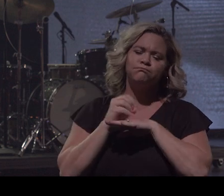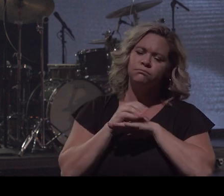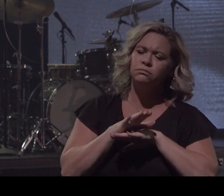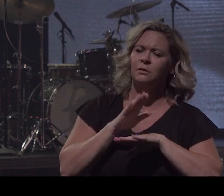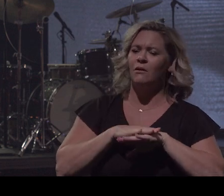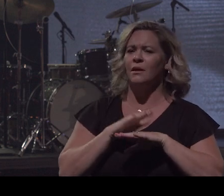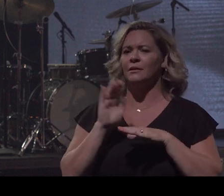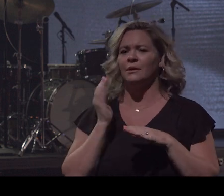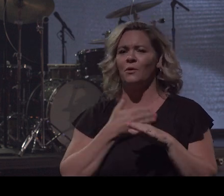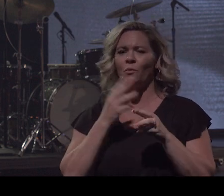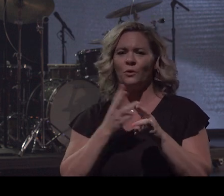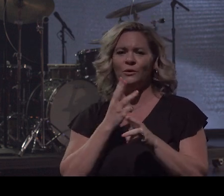our dads a round of applause